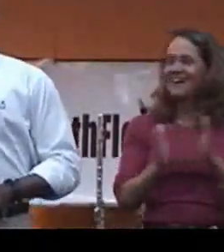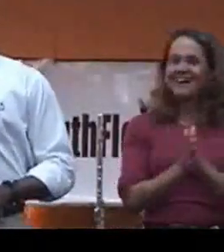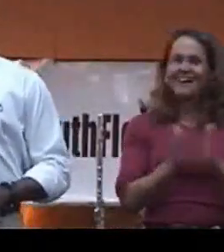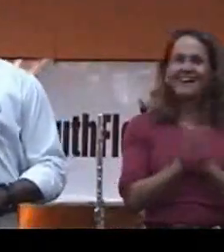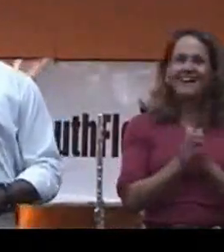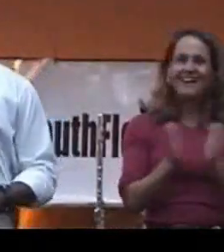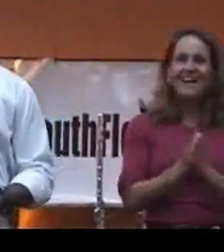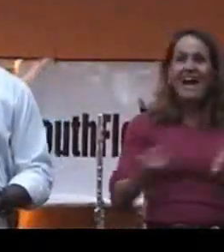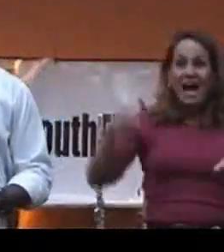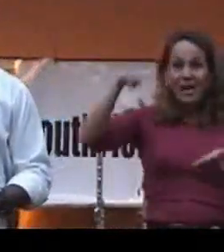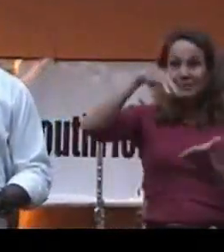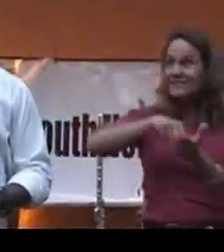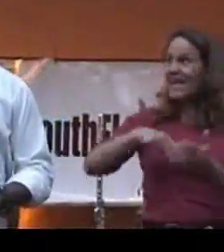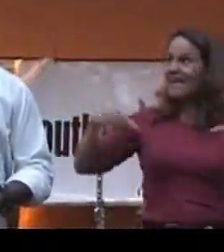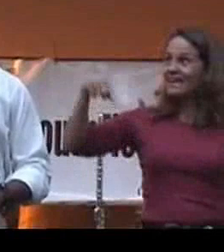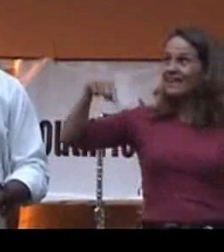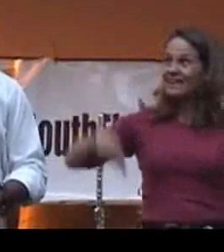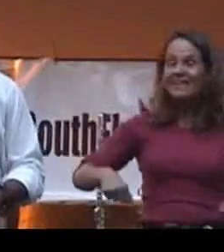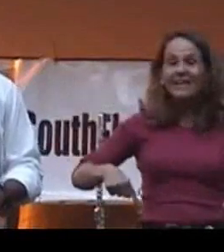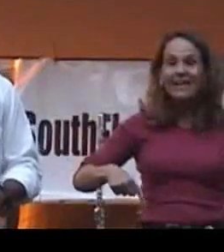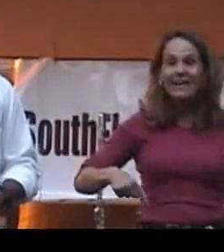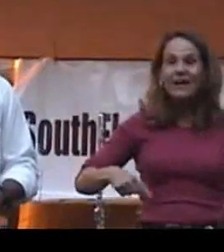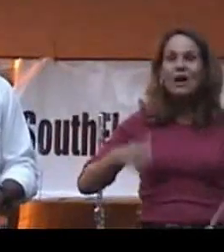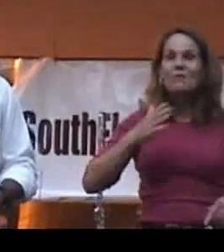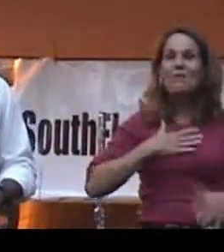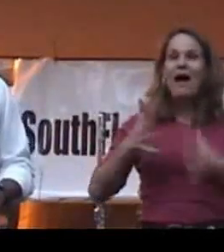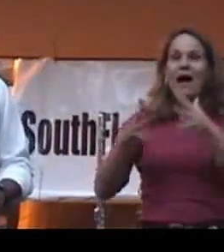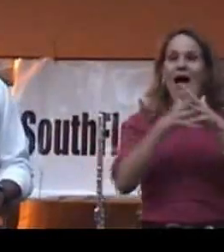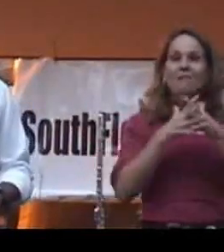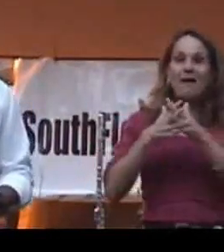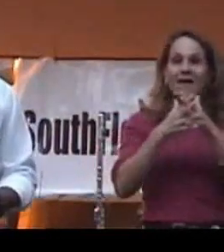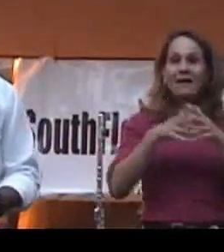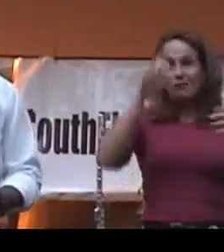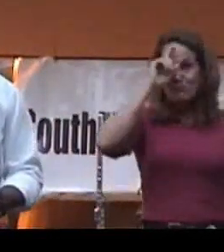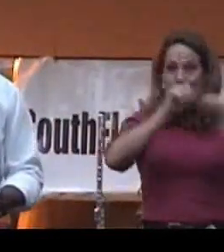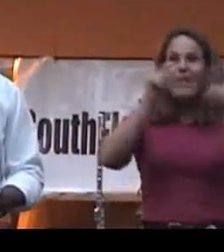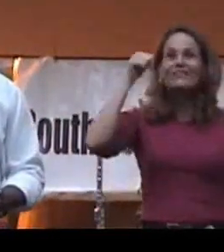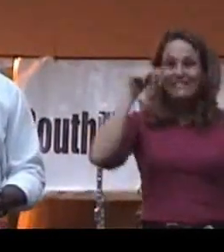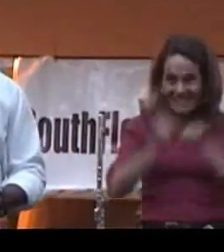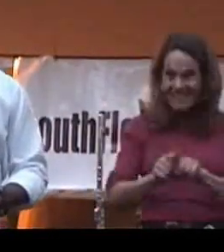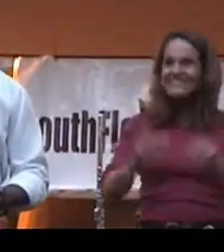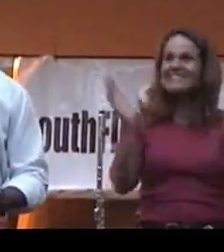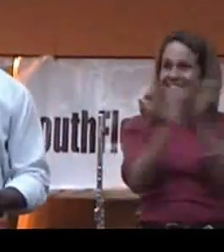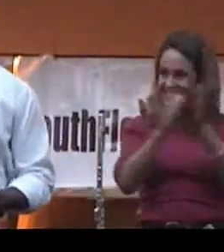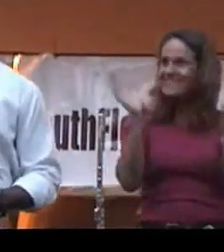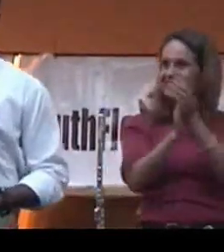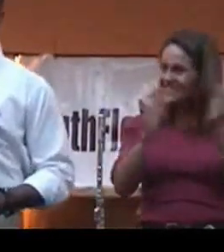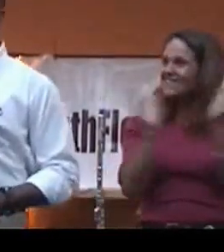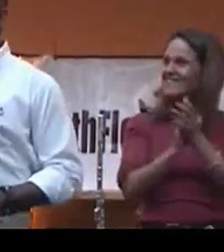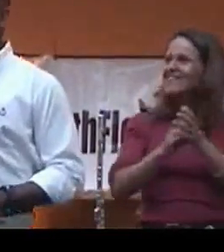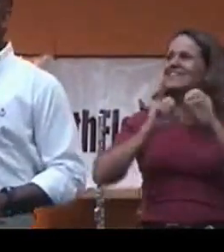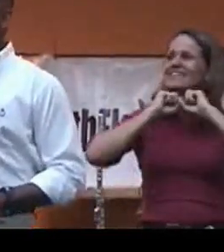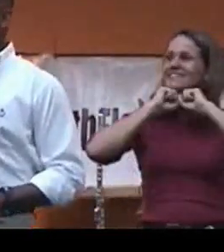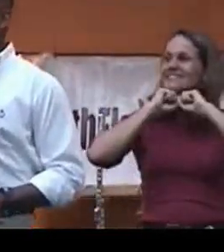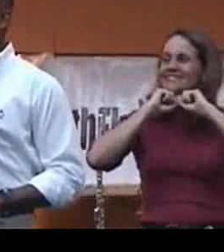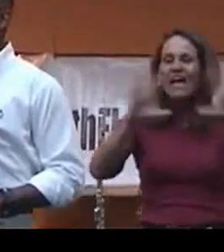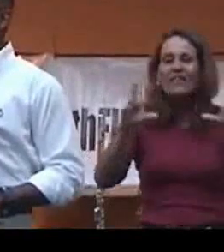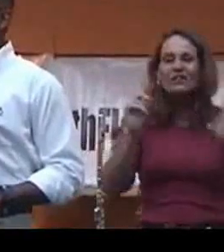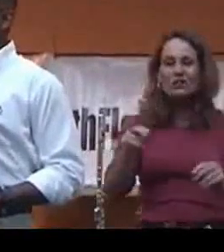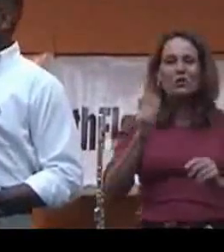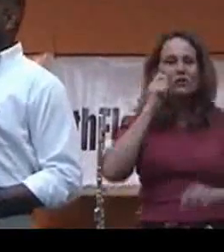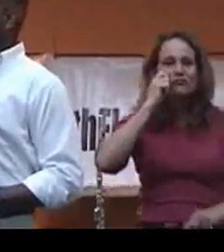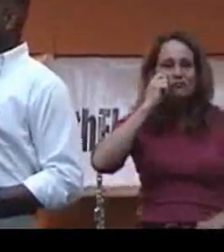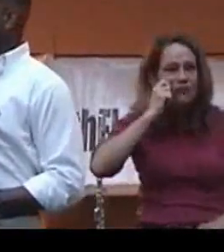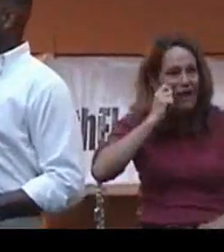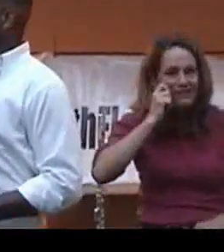I'm standing here with my American brothers and sisters. It has nothing to do with race.